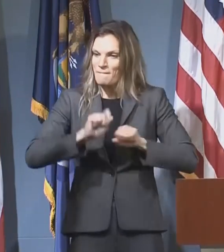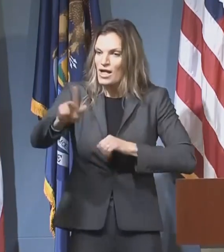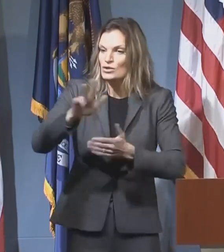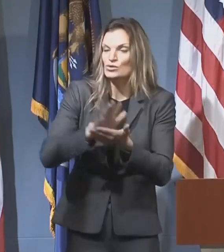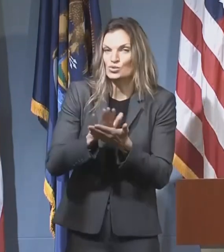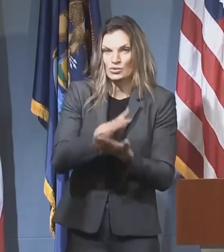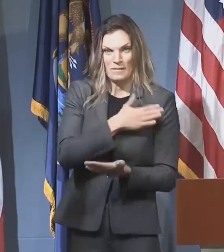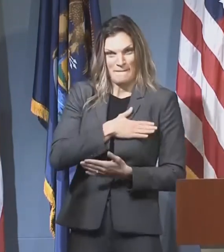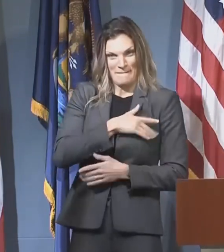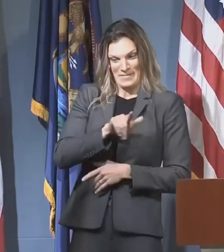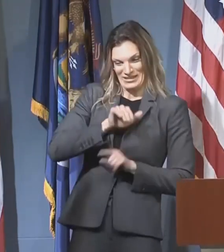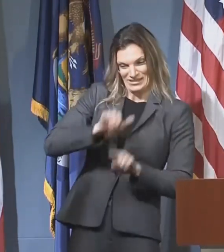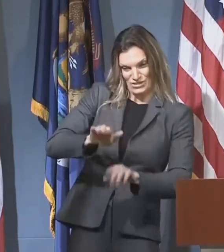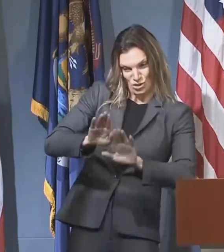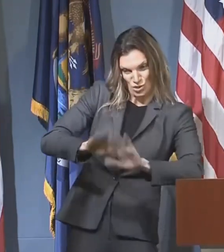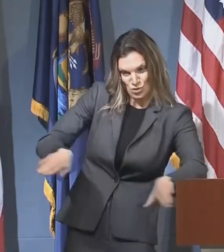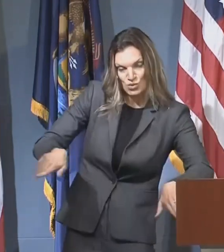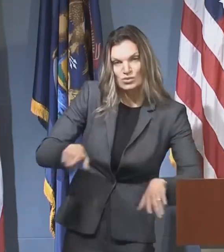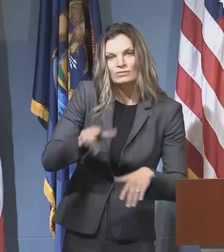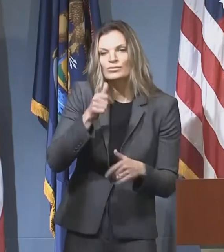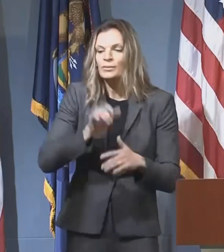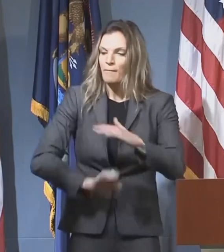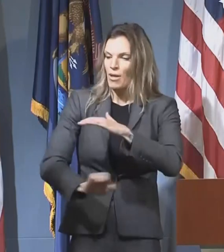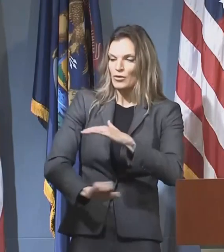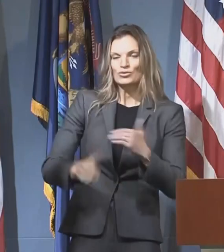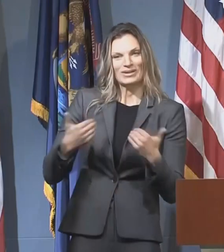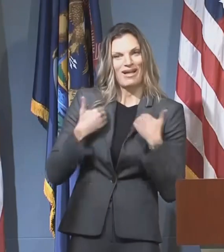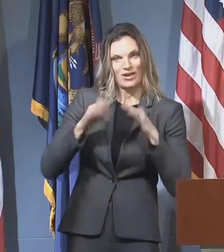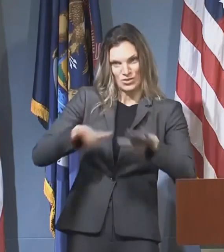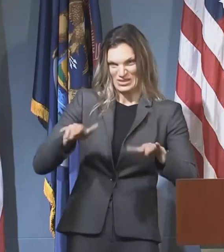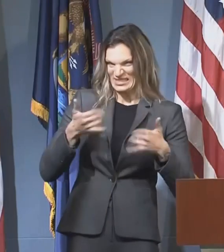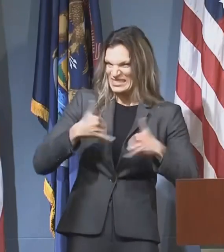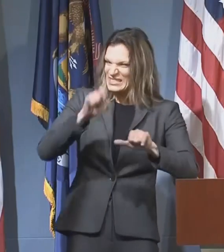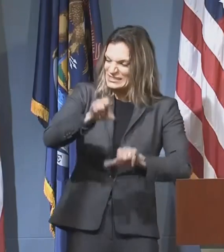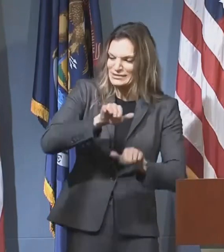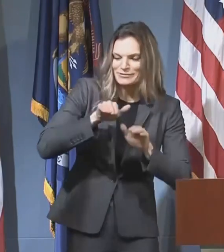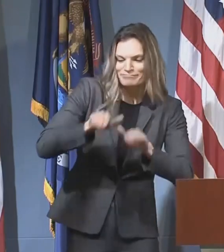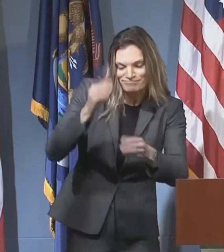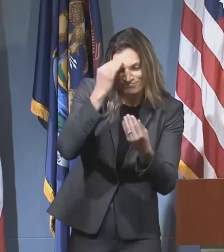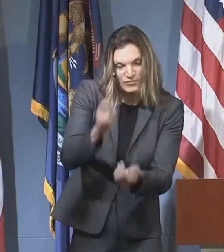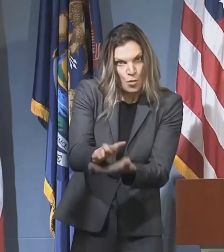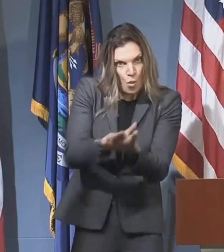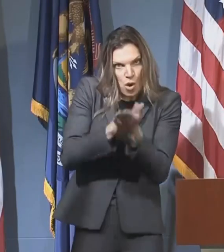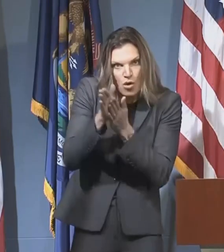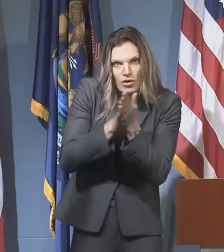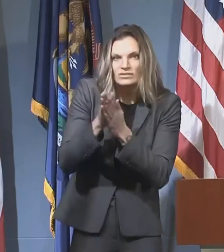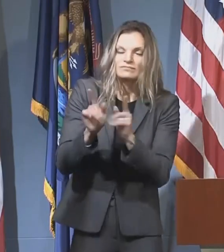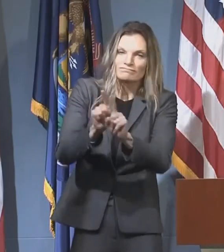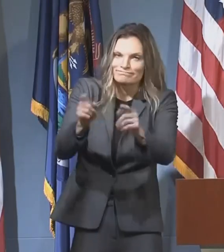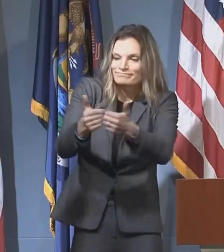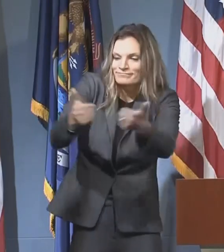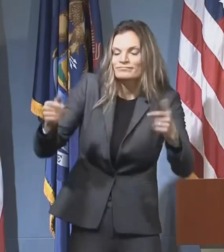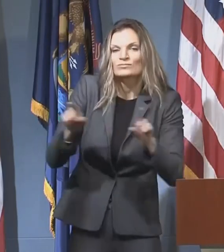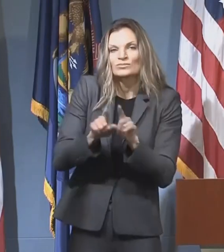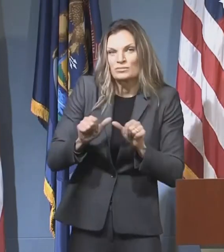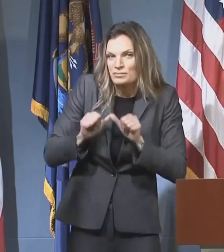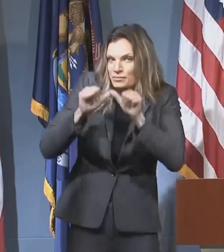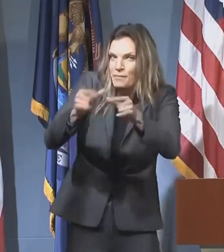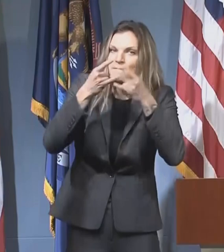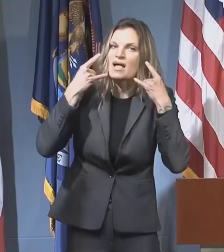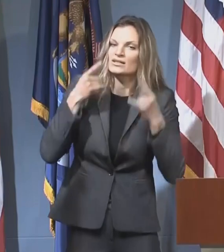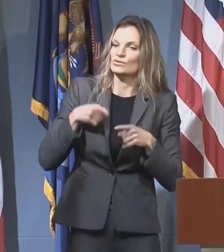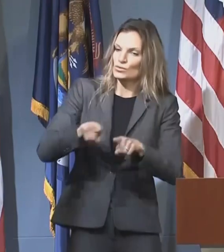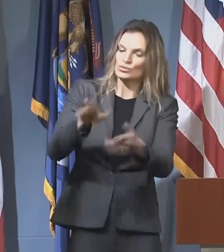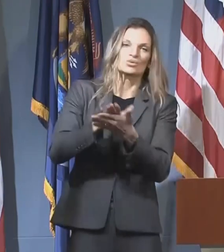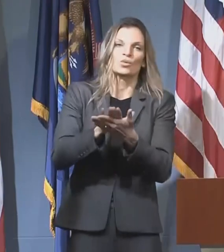emphasize with your children, even elementary school children, the importance of washing hands, maintaining distance and wearing a mask.